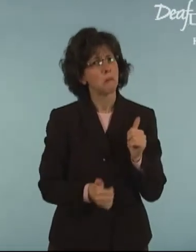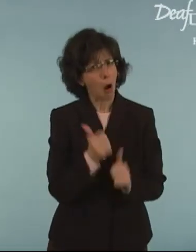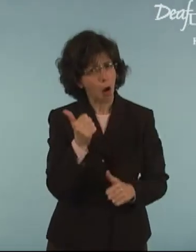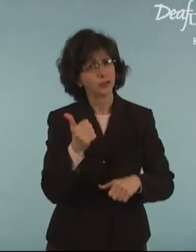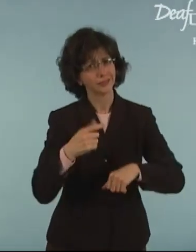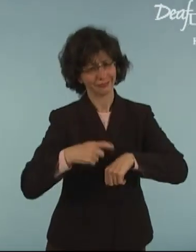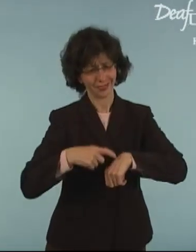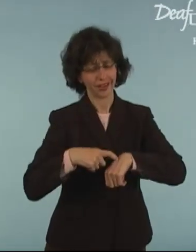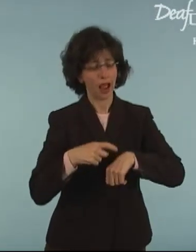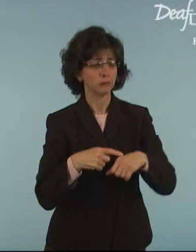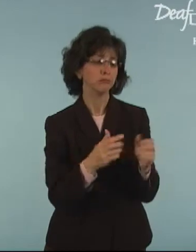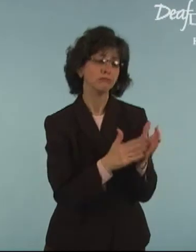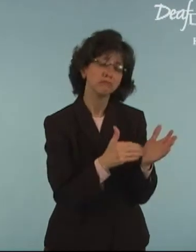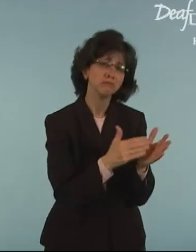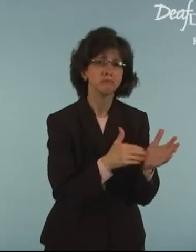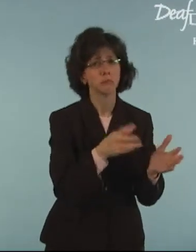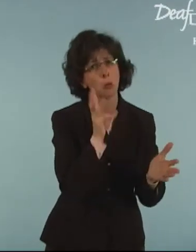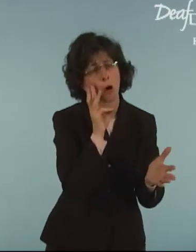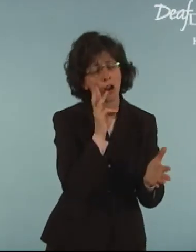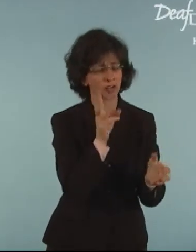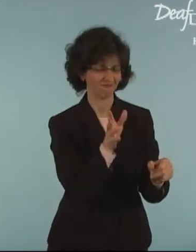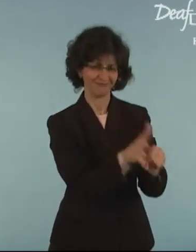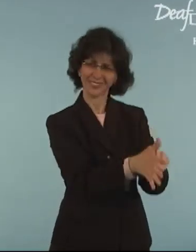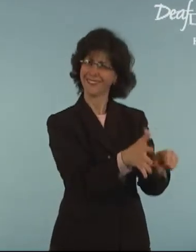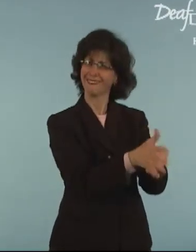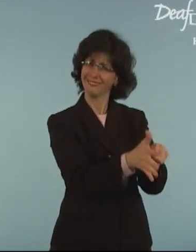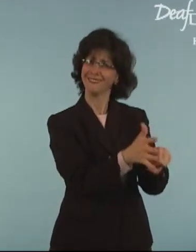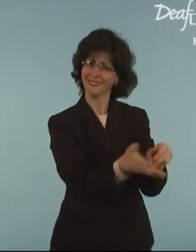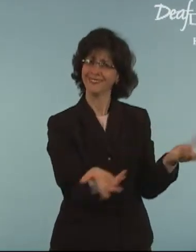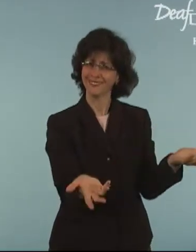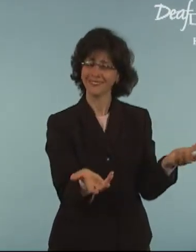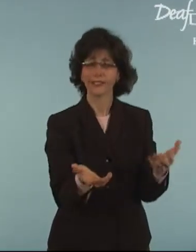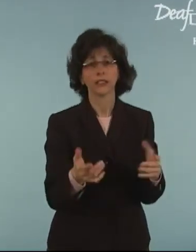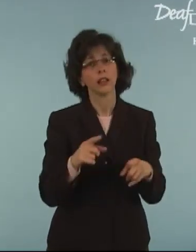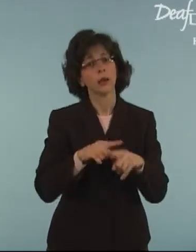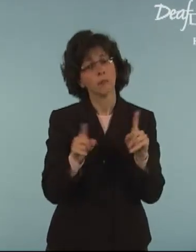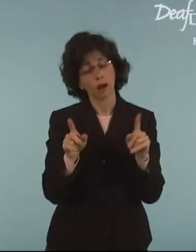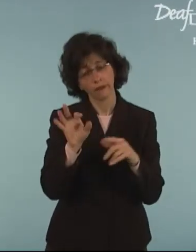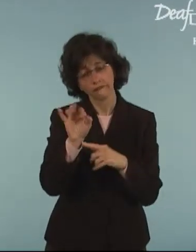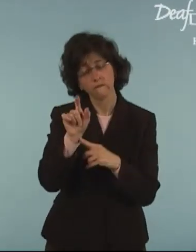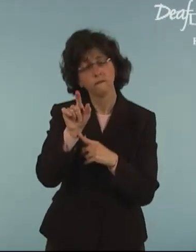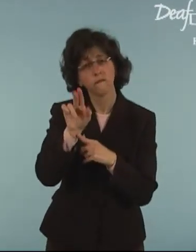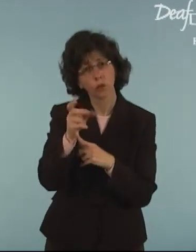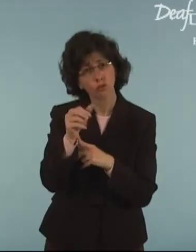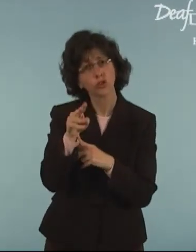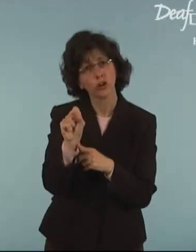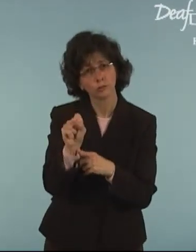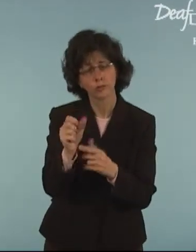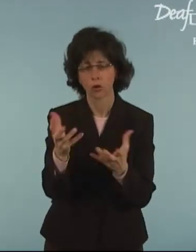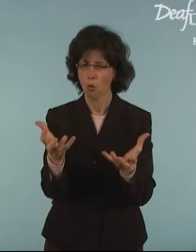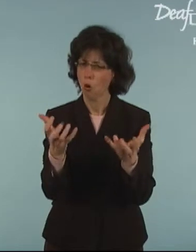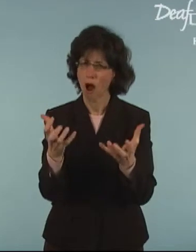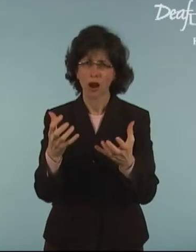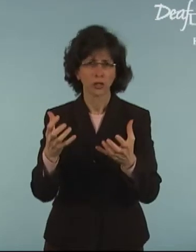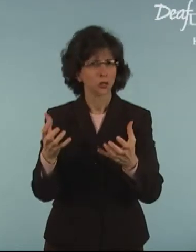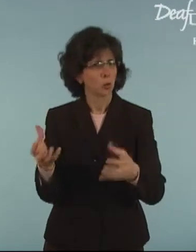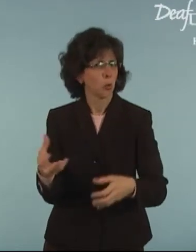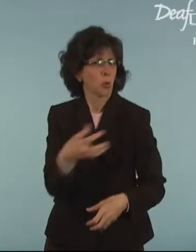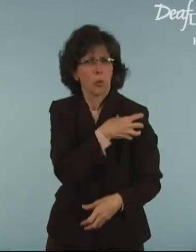Usually, soap and water are enough. But with flu germs, you want